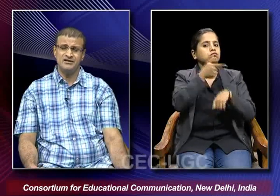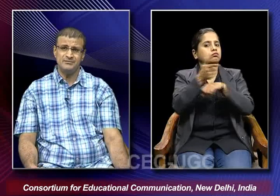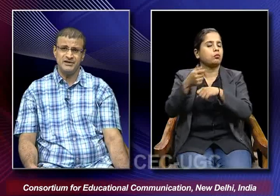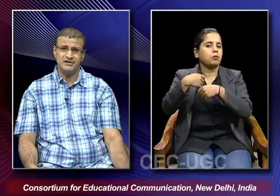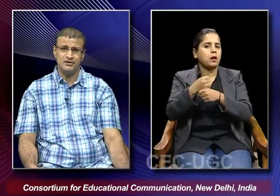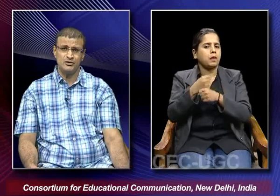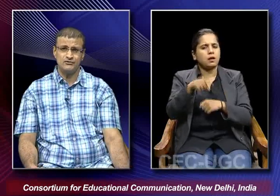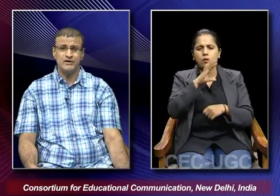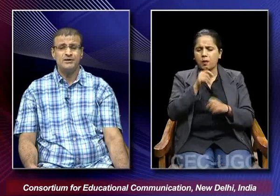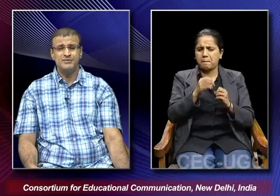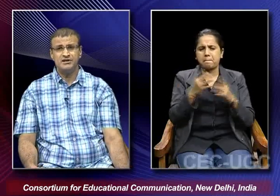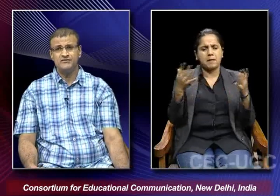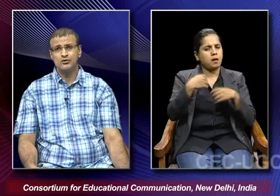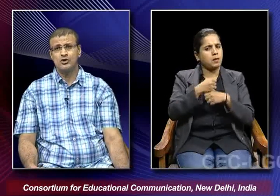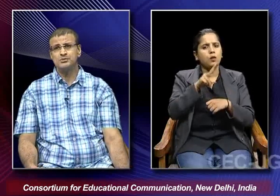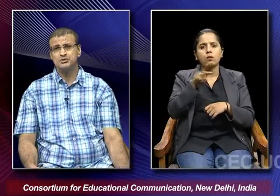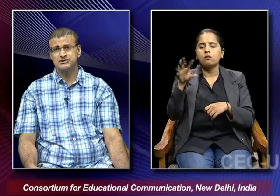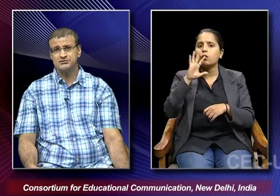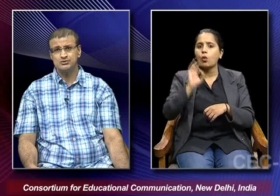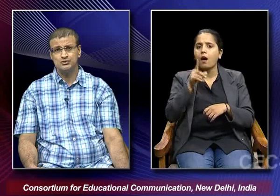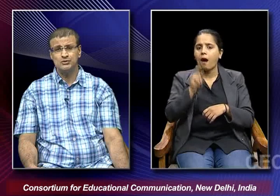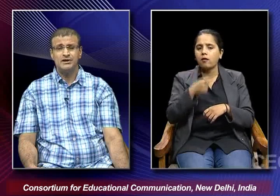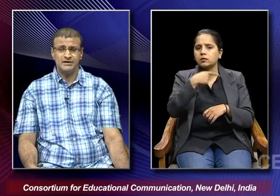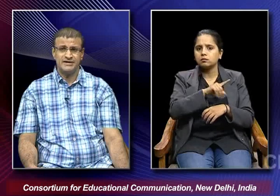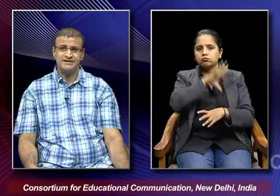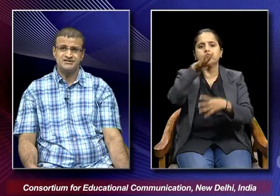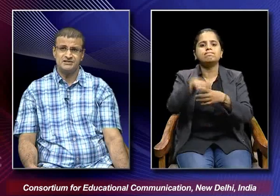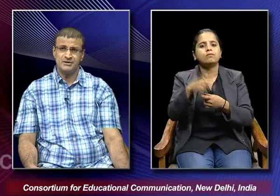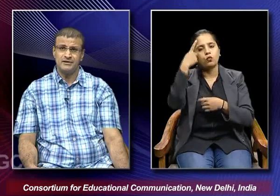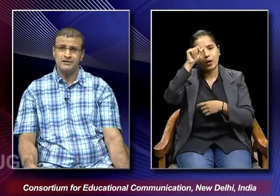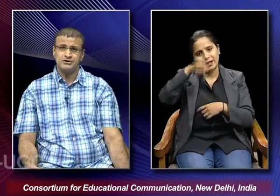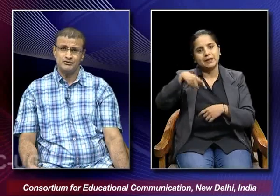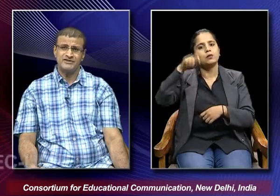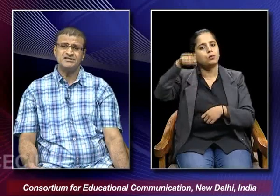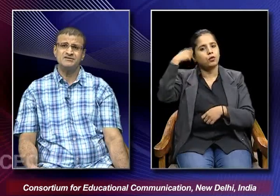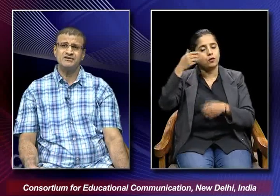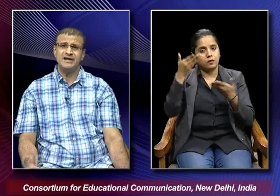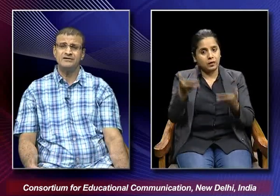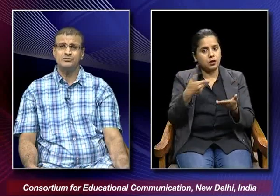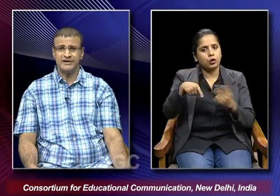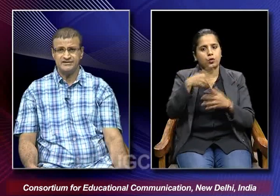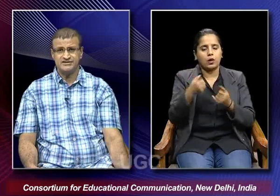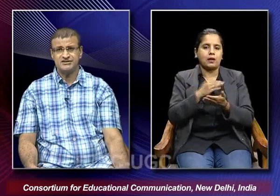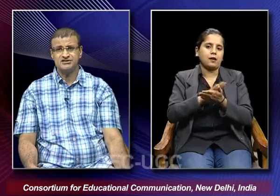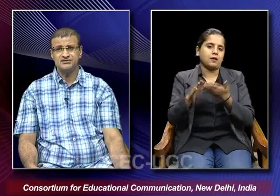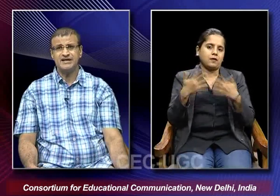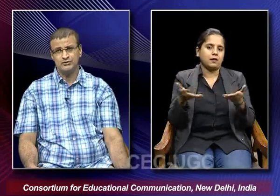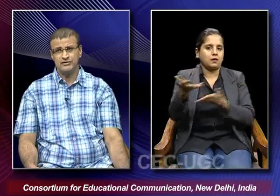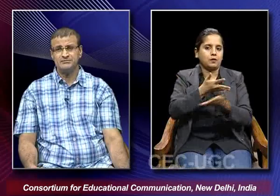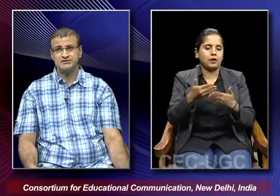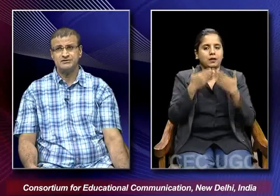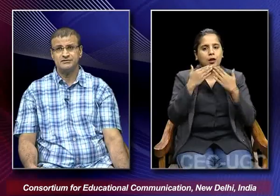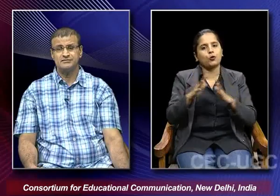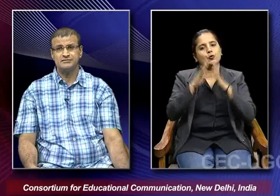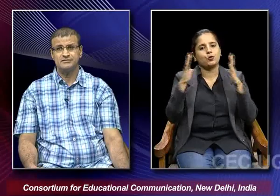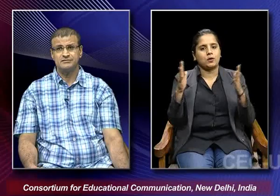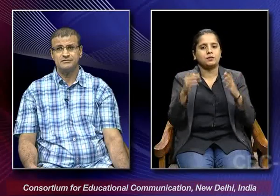definitely made a lot of meaningful contribution to the indian cinema so with this we like to end the discussion thank you very